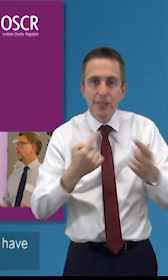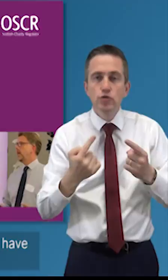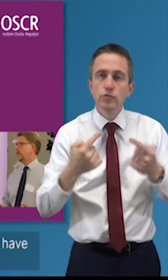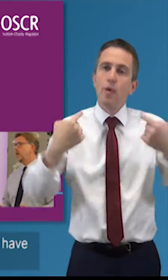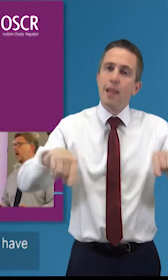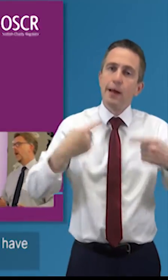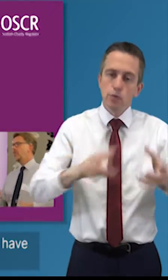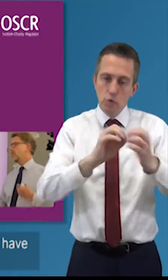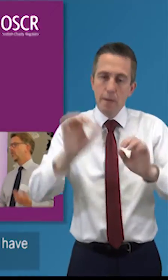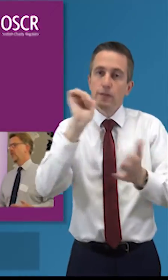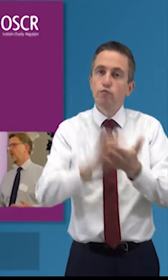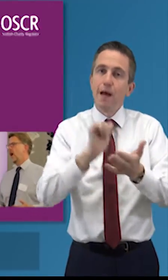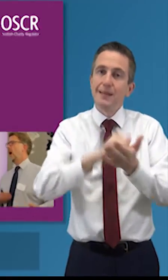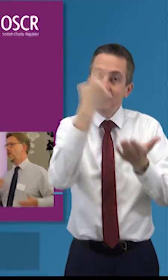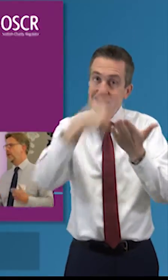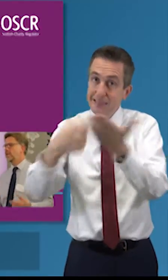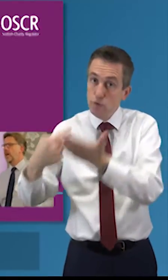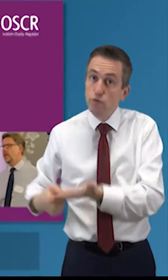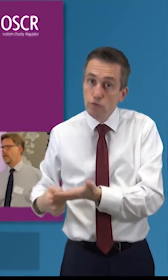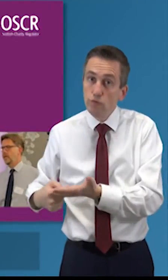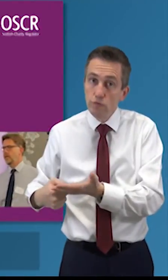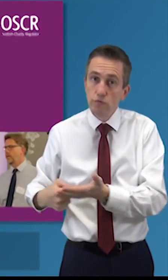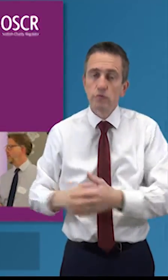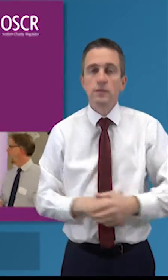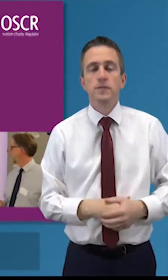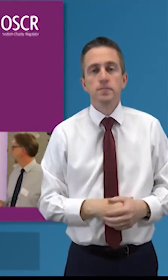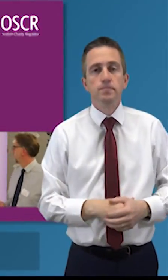do you have the information if not how are you deciding